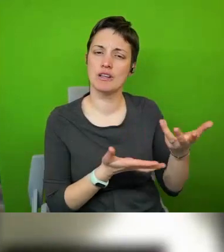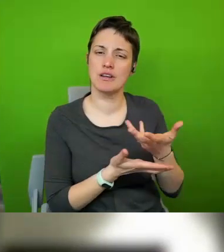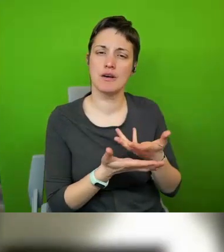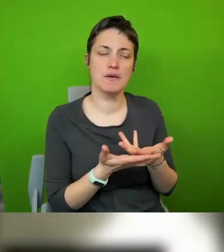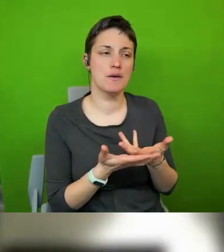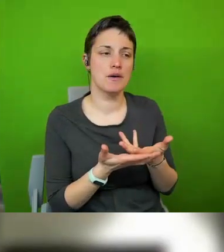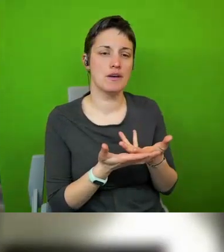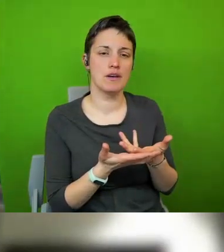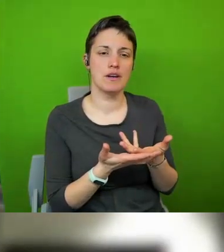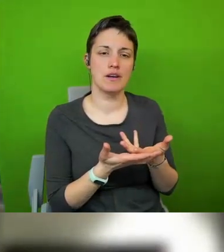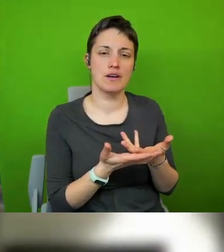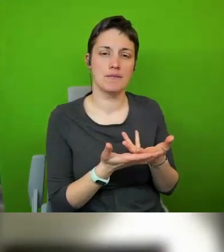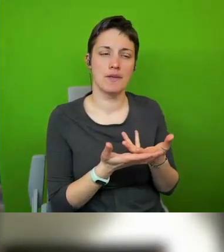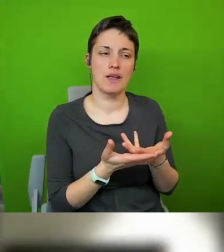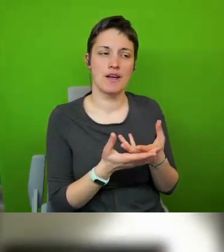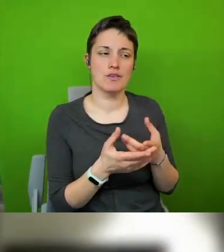when you are skateboarding